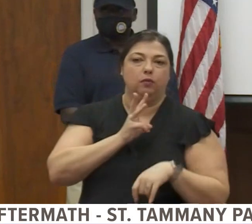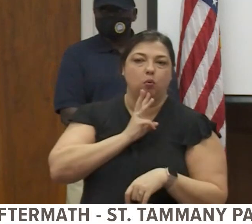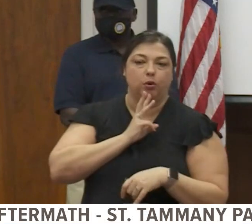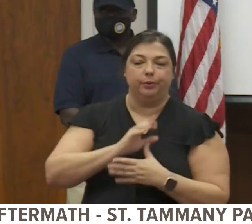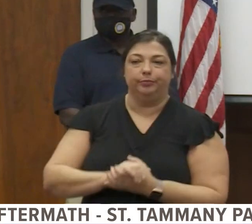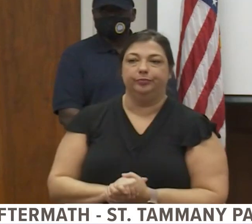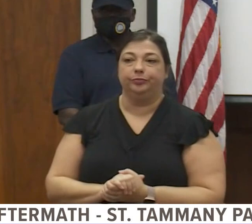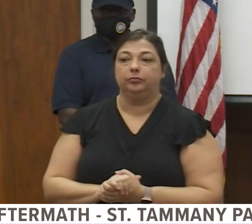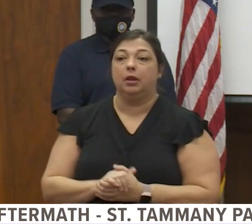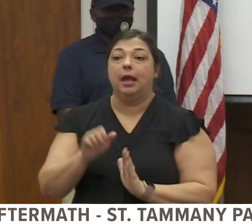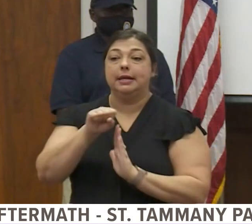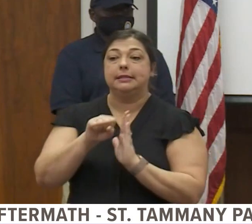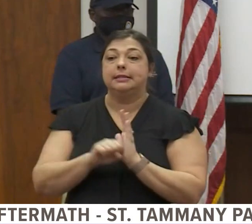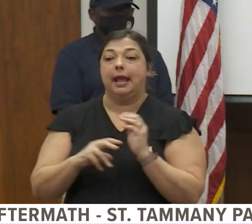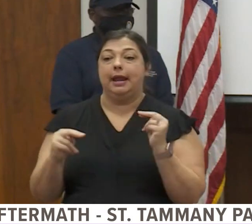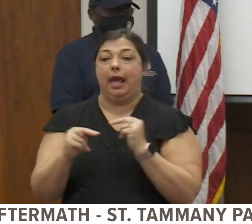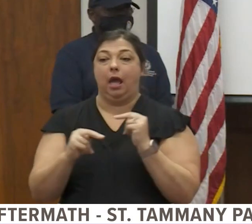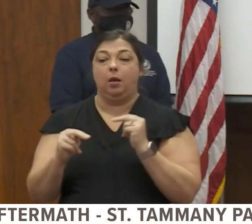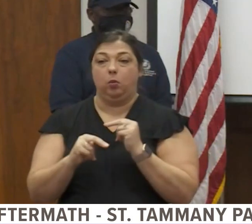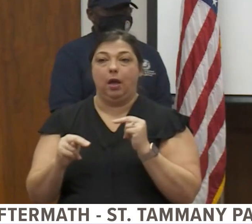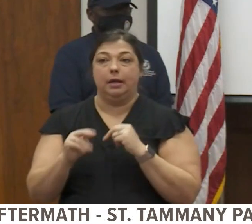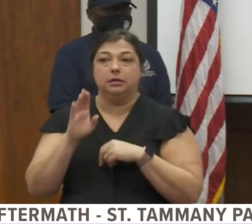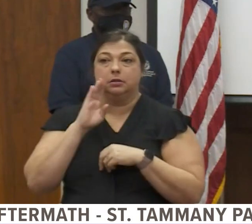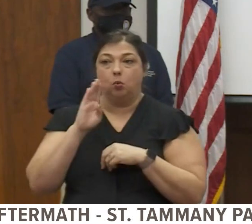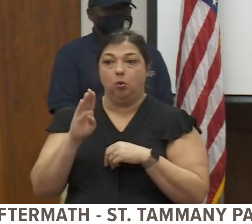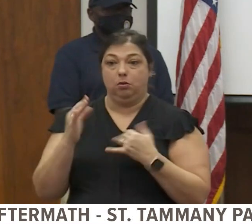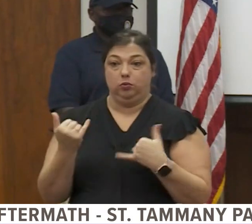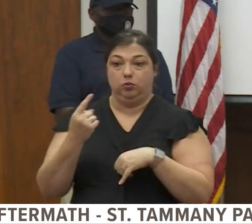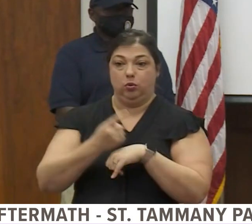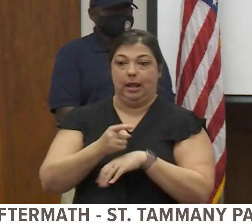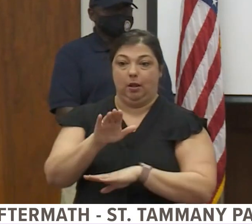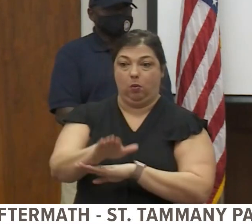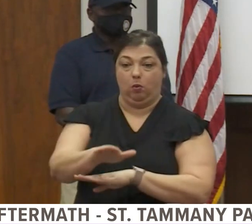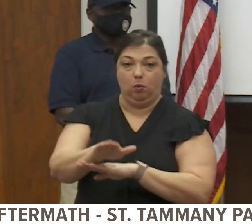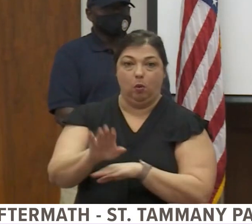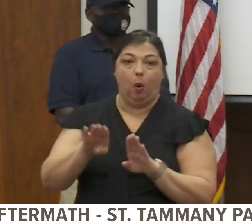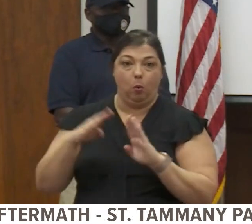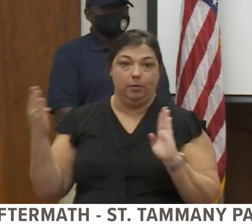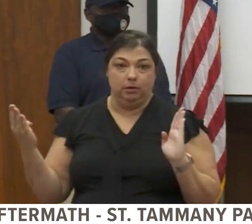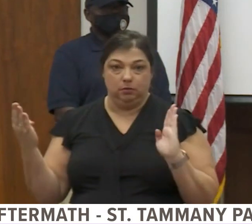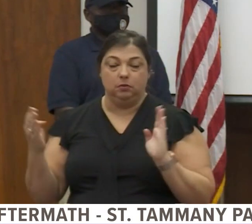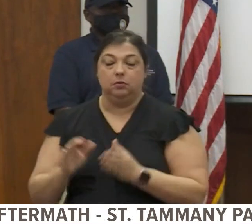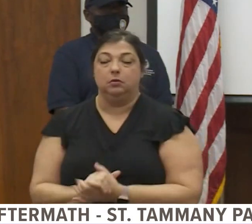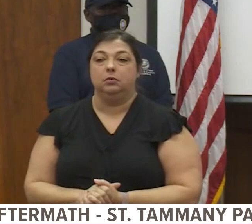All state highways are expected to be open by the end of today, end of the day to All to